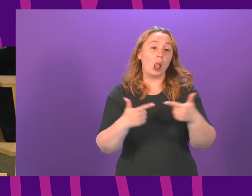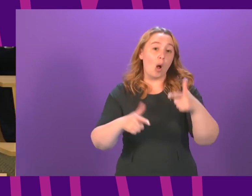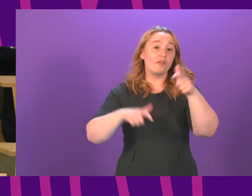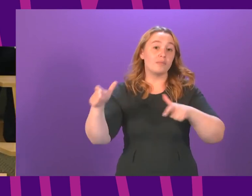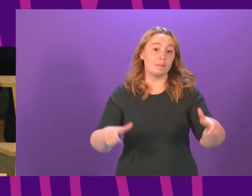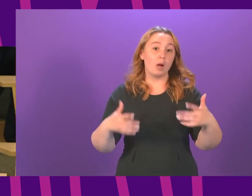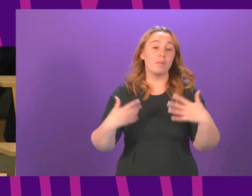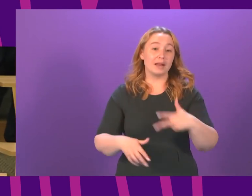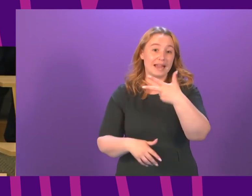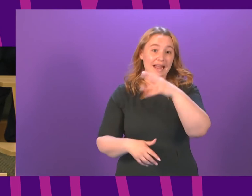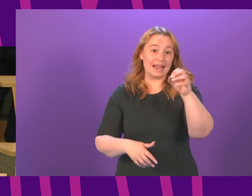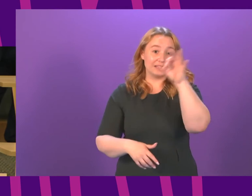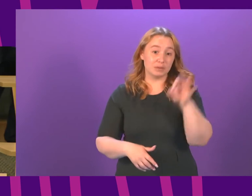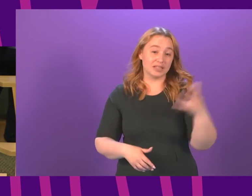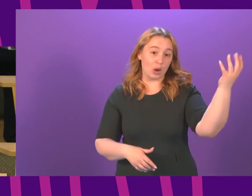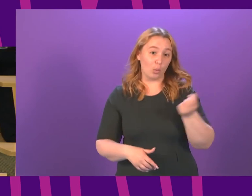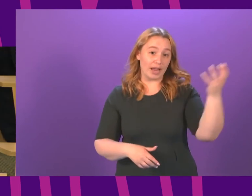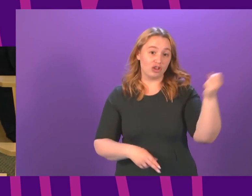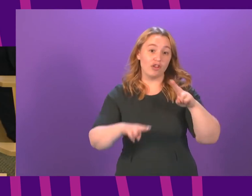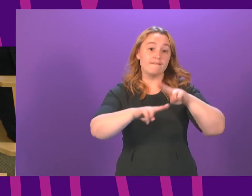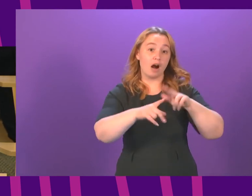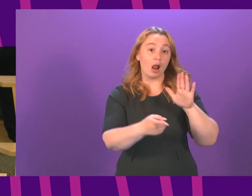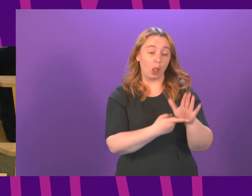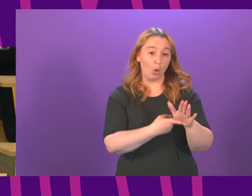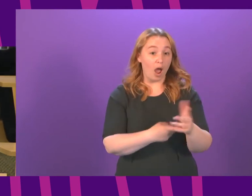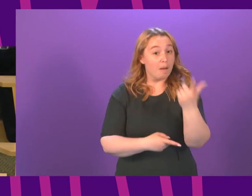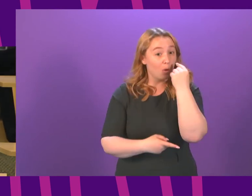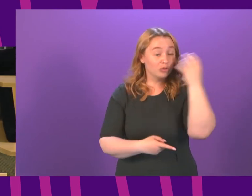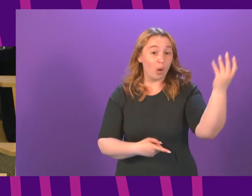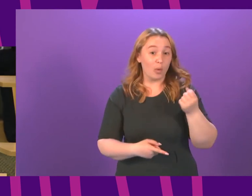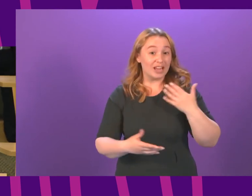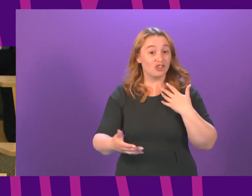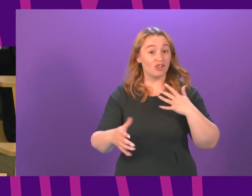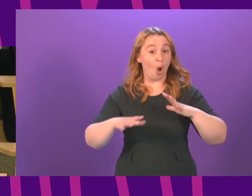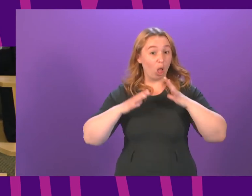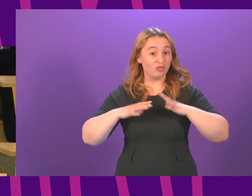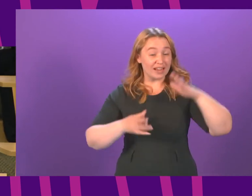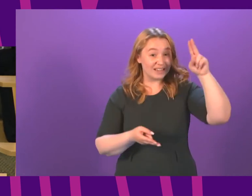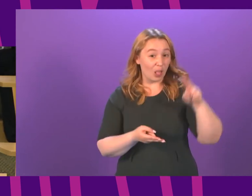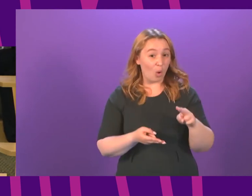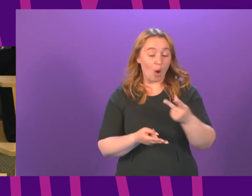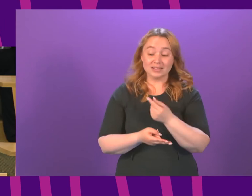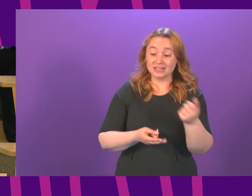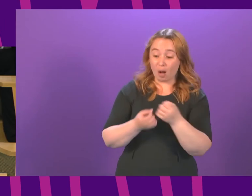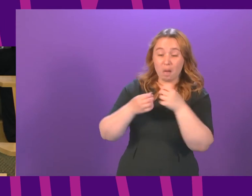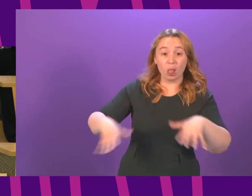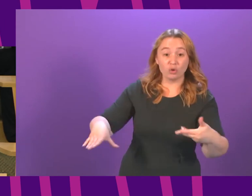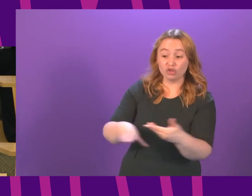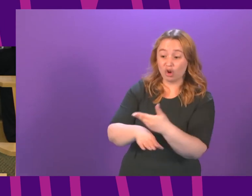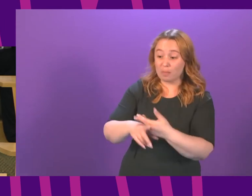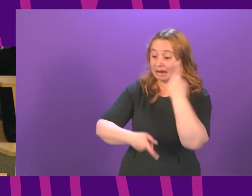earning 80% of what might have been an already low wage others have lost their jobs completely with little hope of finding another